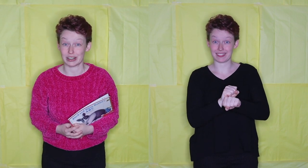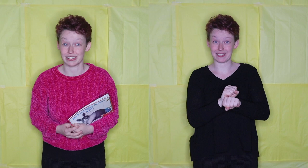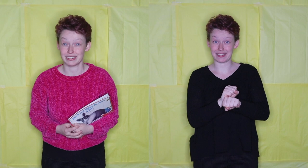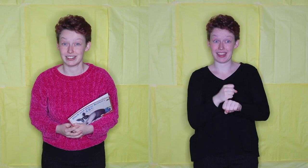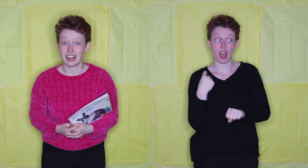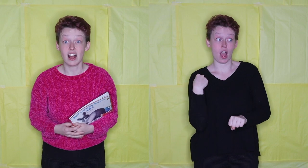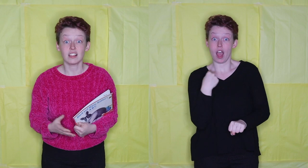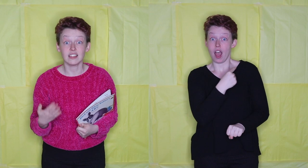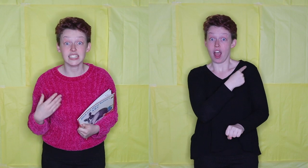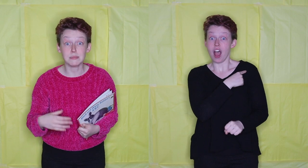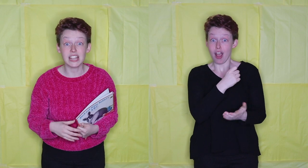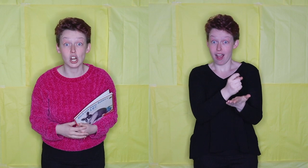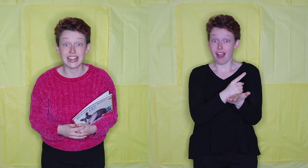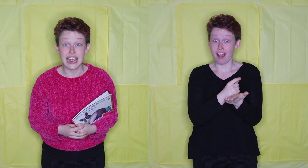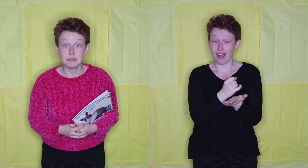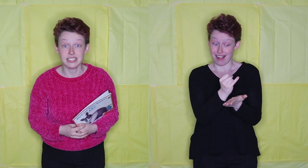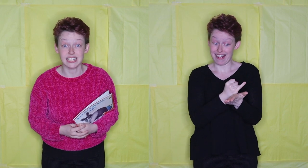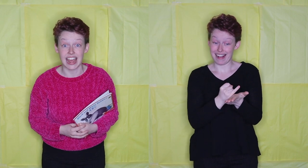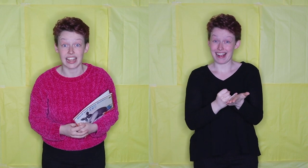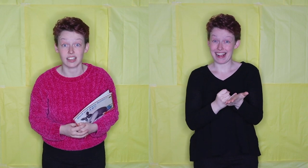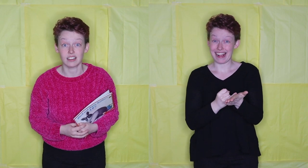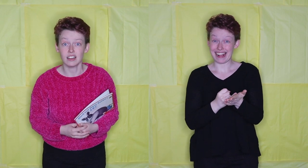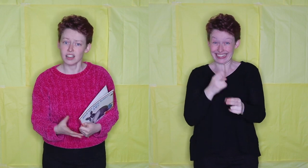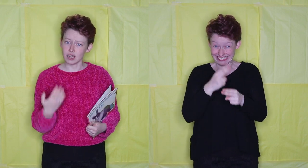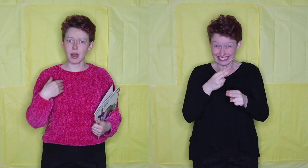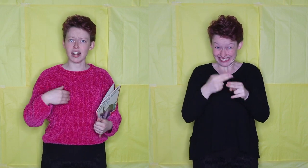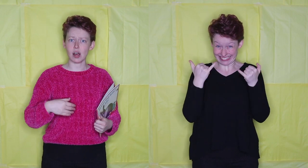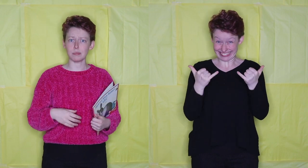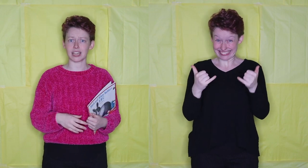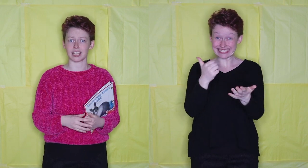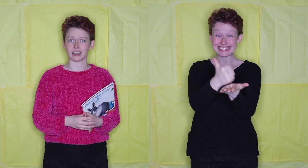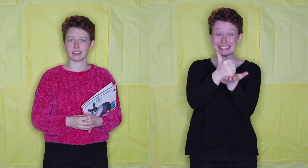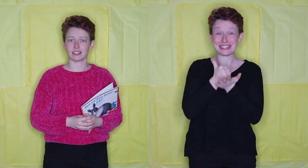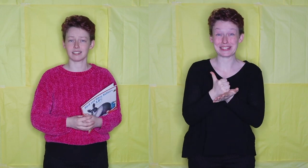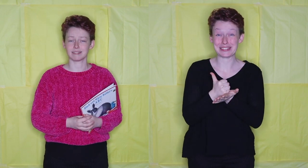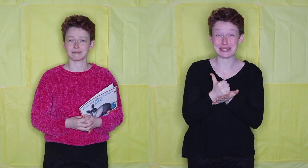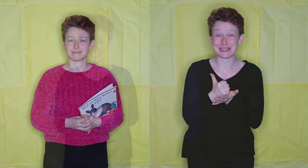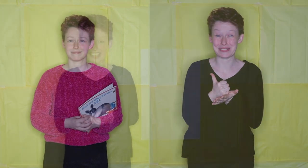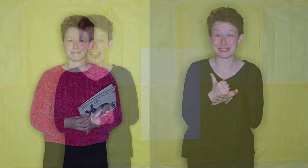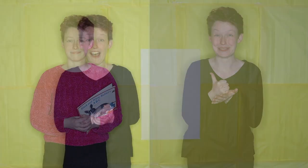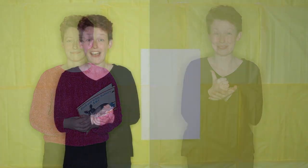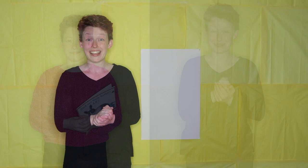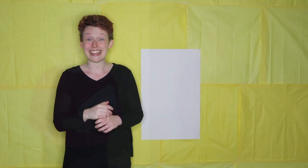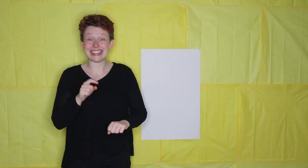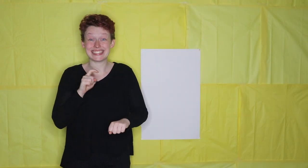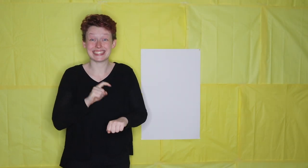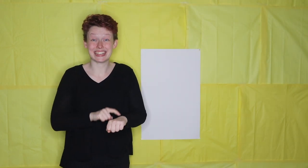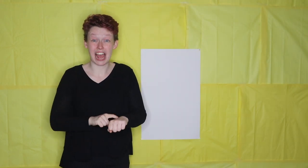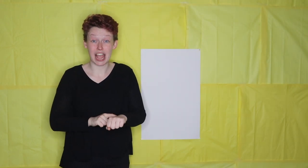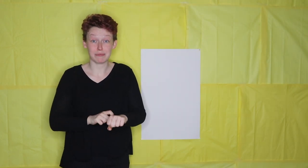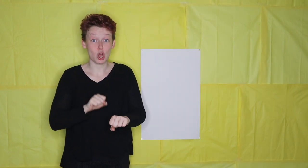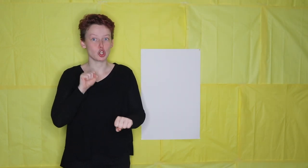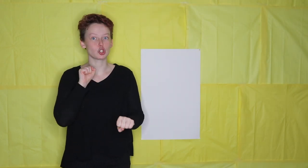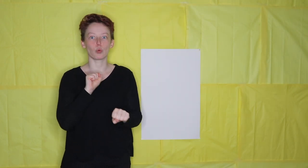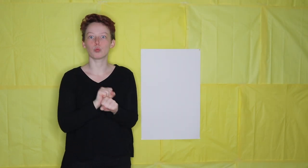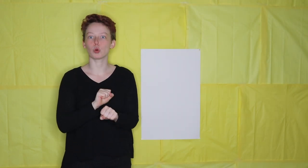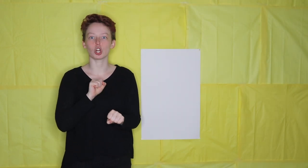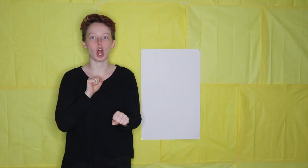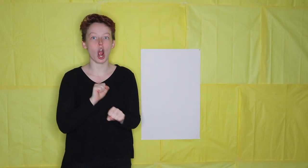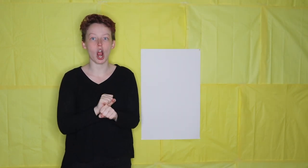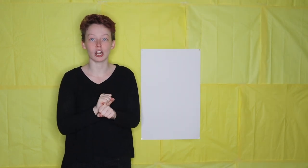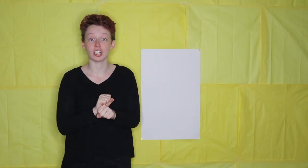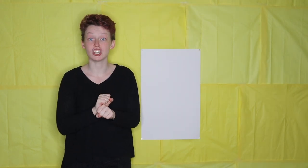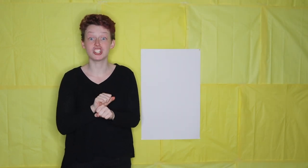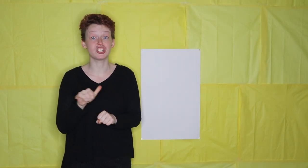really hard. Let's make our names today. Come on, help me! It's time to